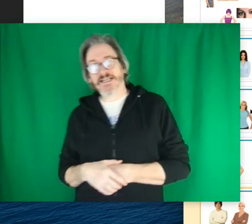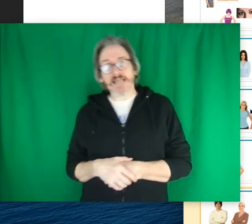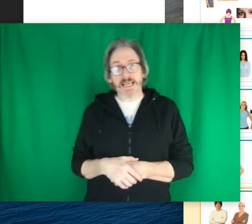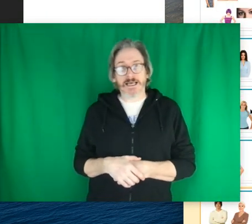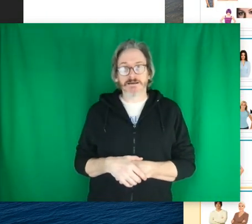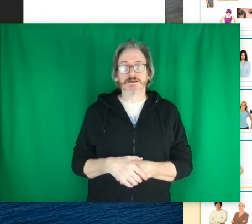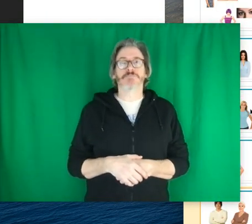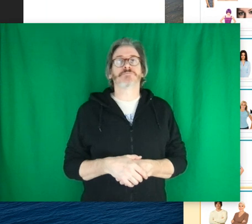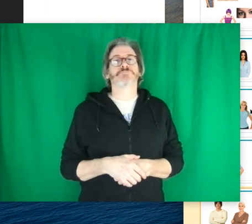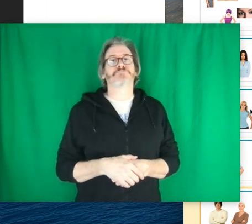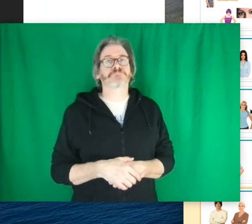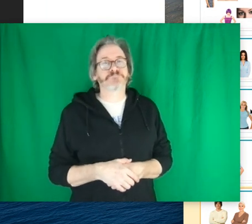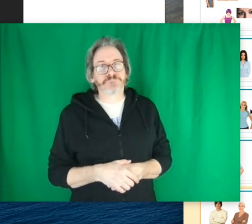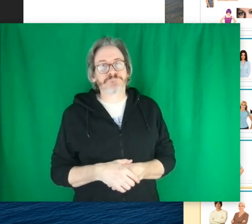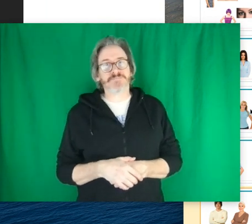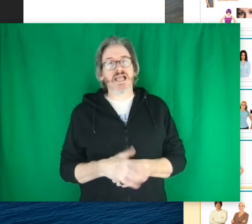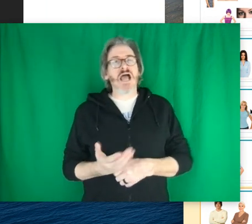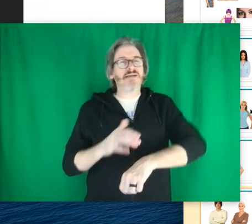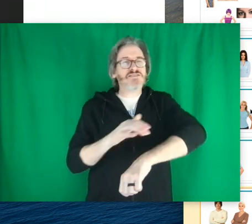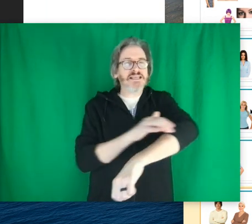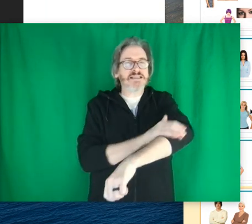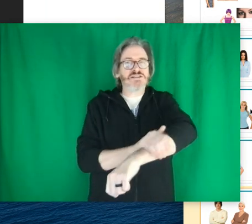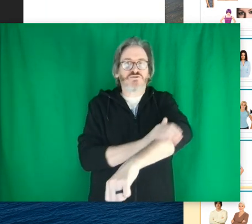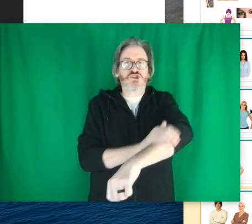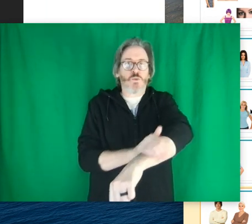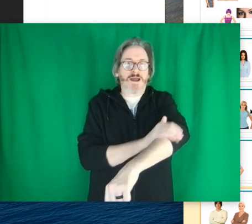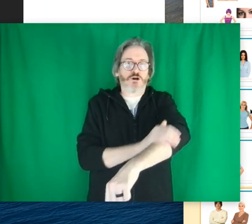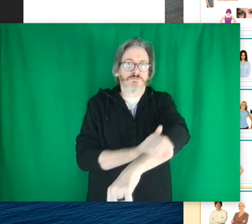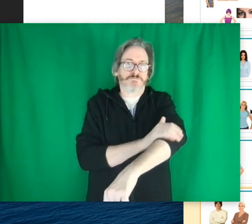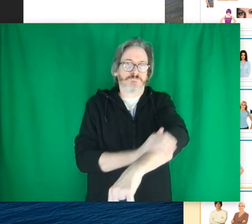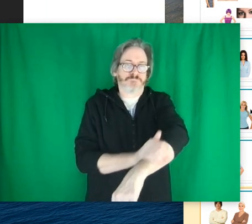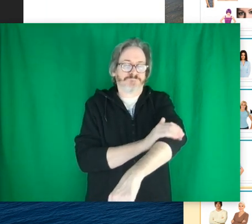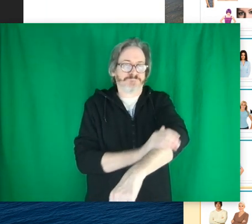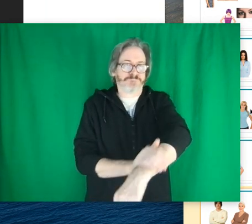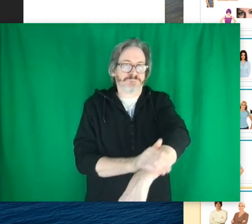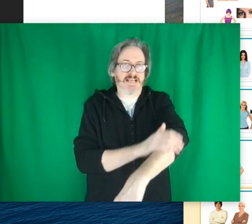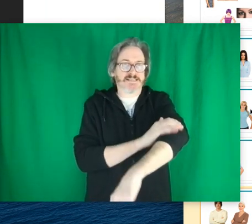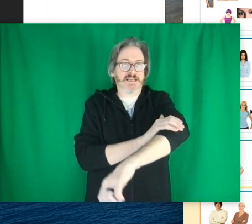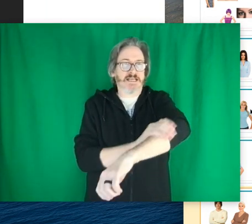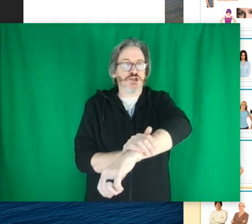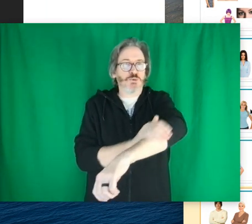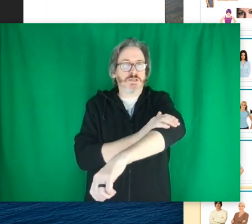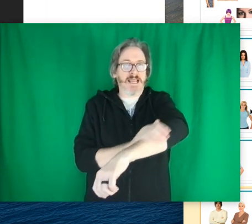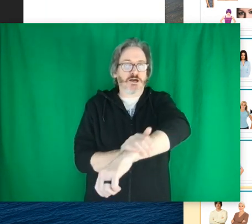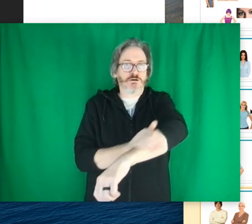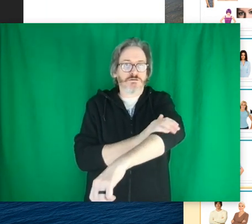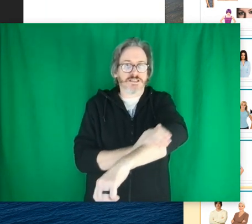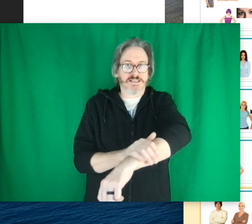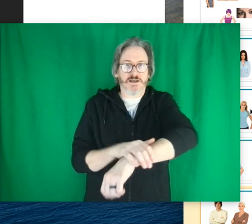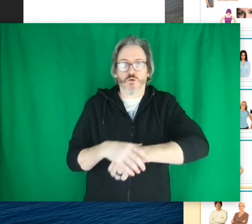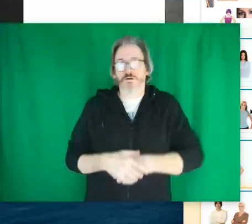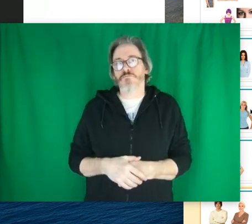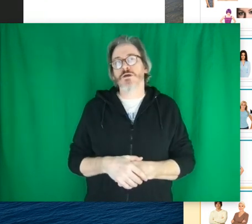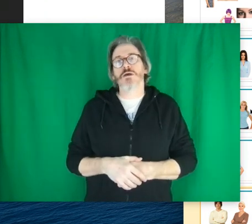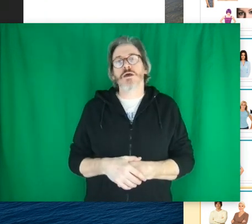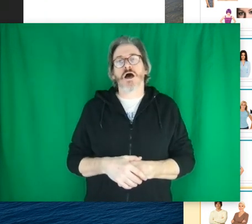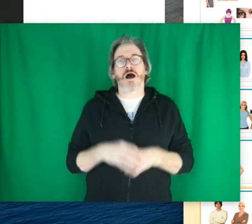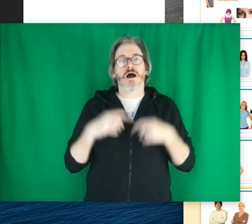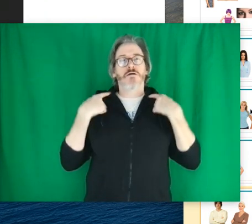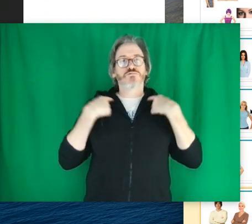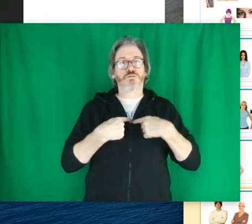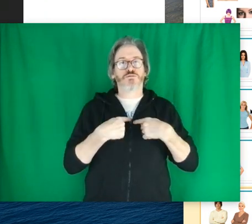It's Link. I've seen this for sweater, as in like a new layer to stay warm.